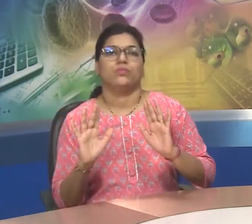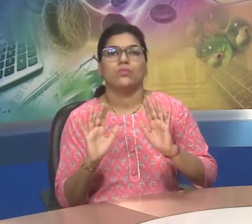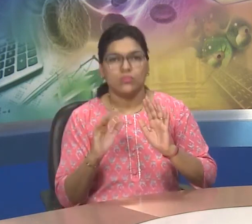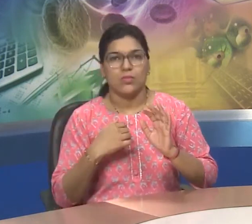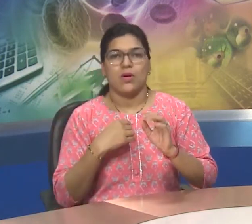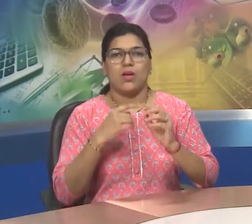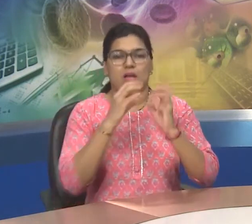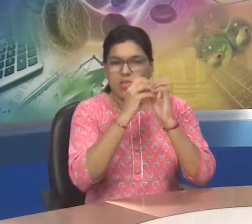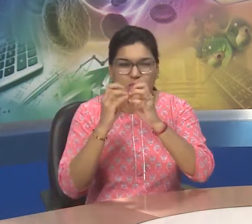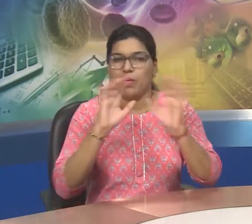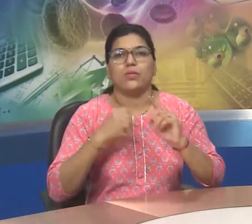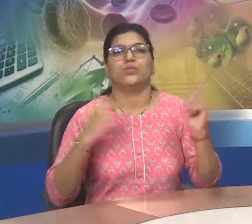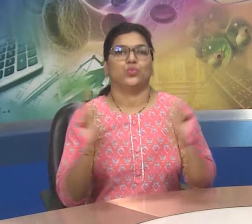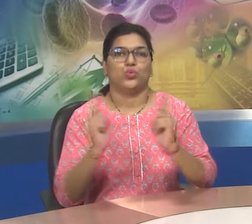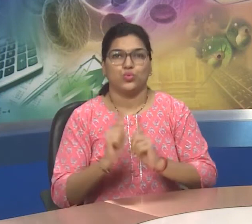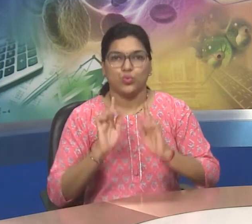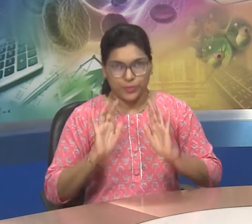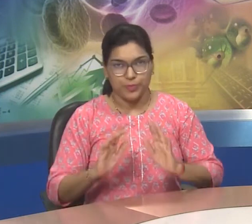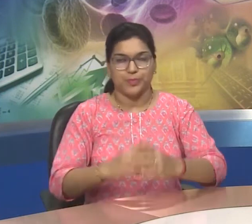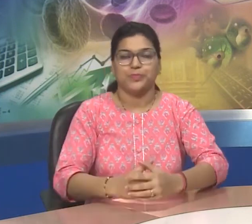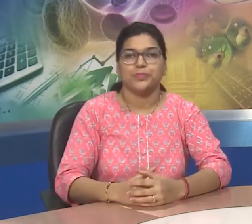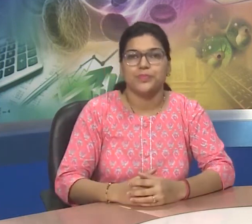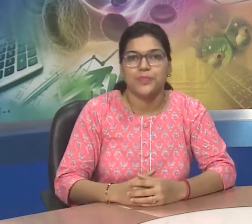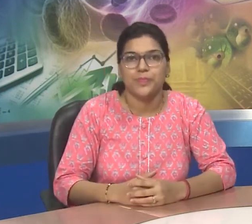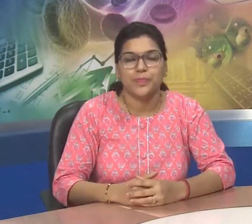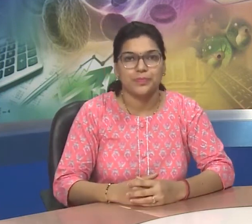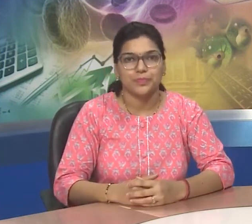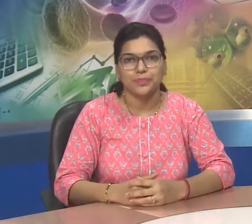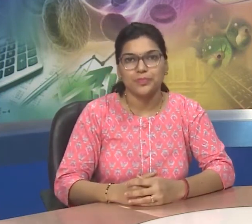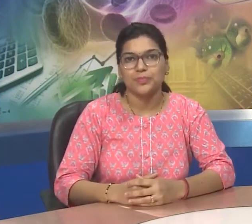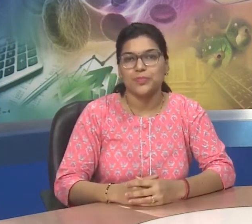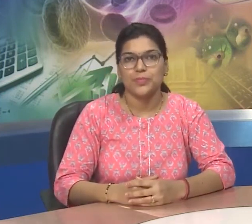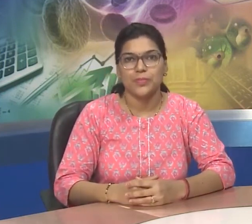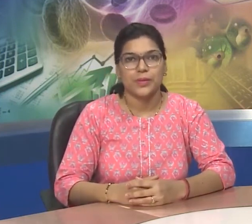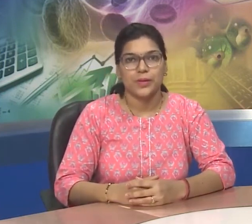Human beings are different from plants. We exhale and inhale different gases.